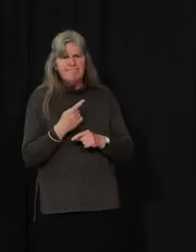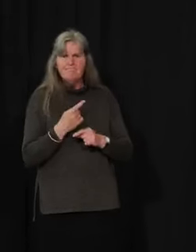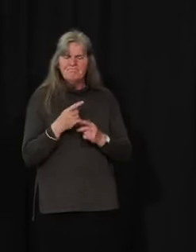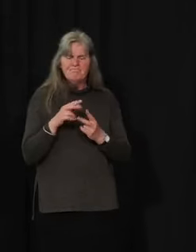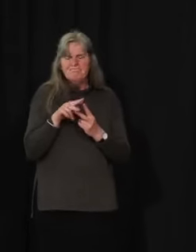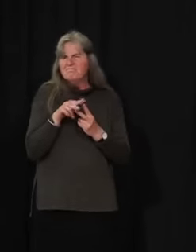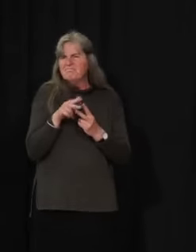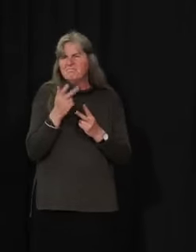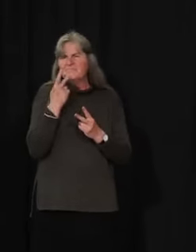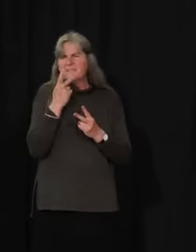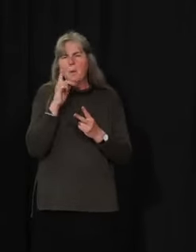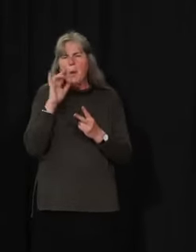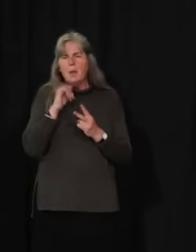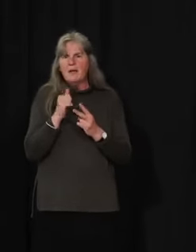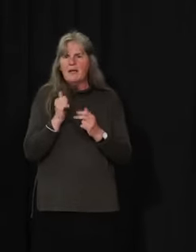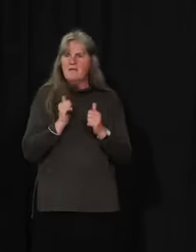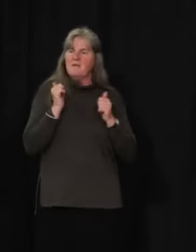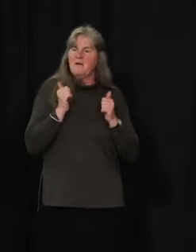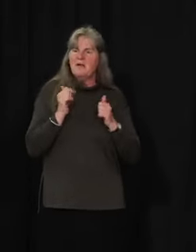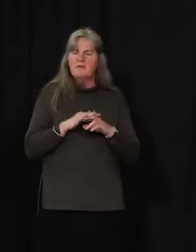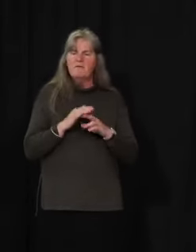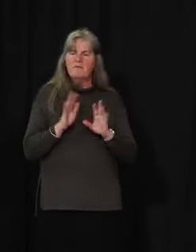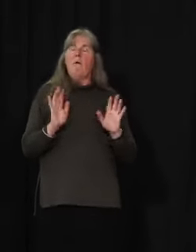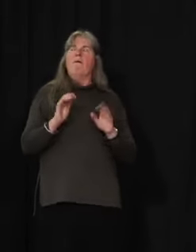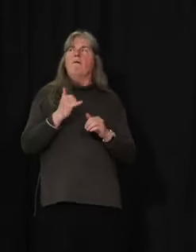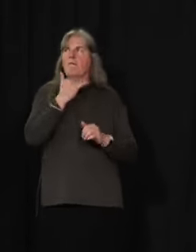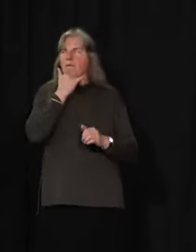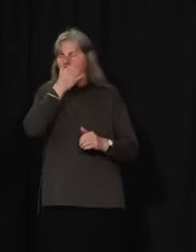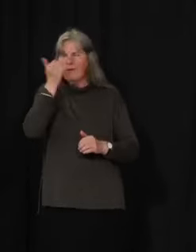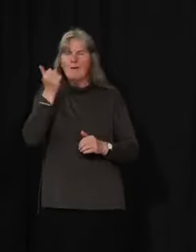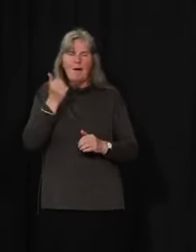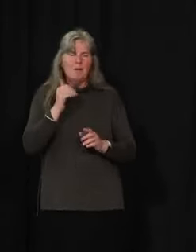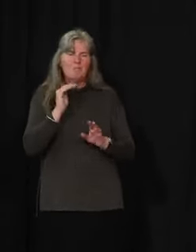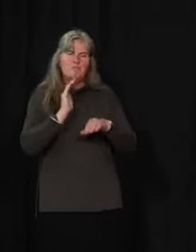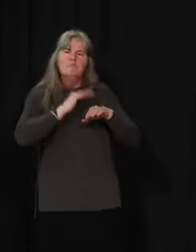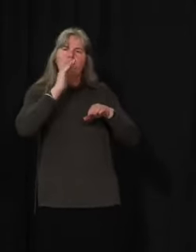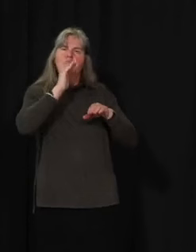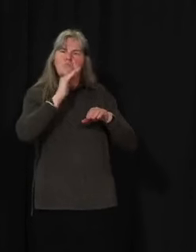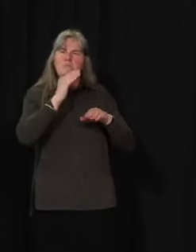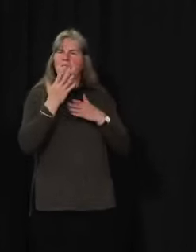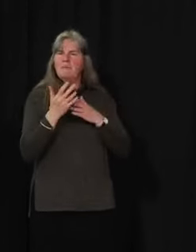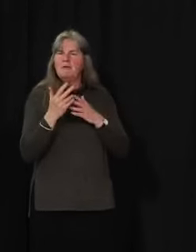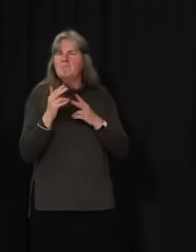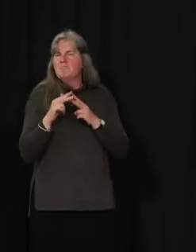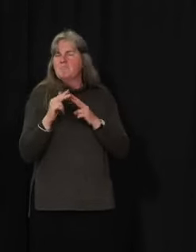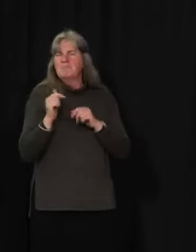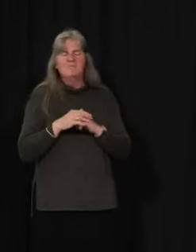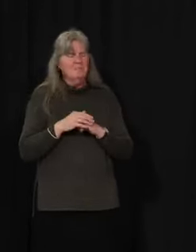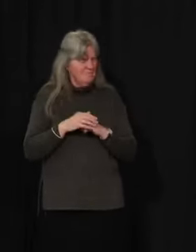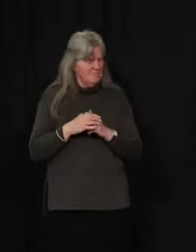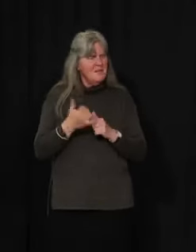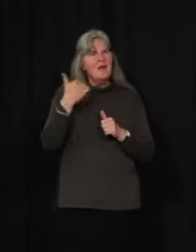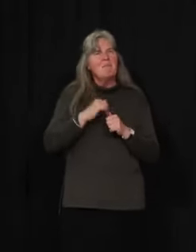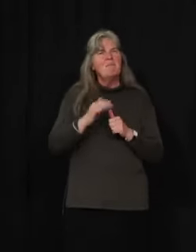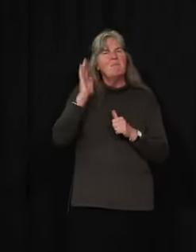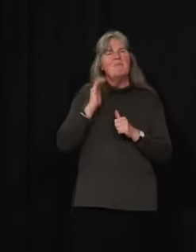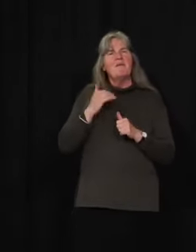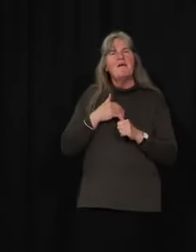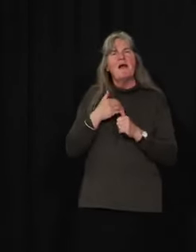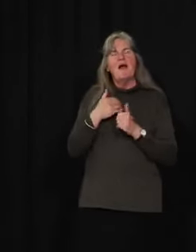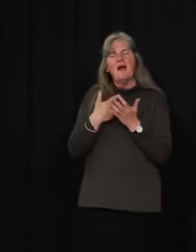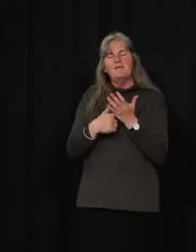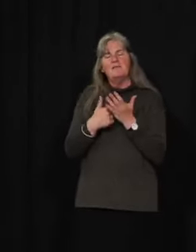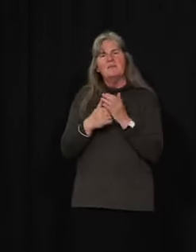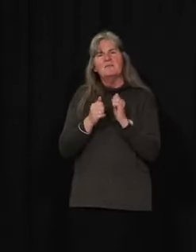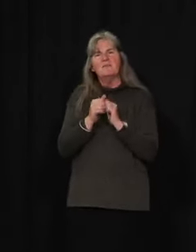therefore other policies will kick in. So I do think, it reminds me of a conversation I had with Dr. Elliott just